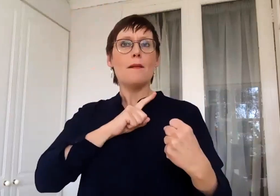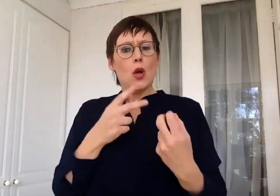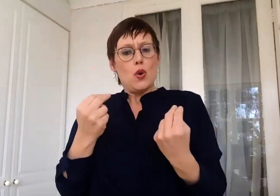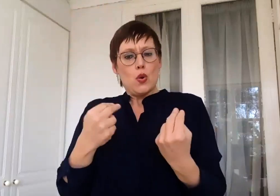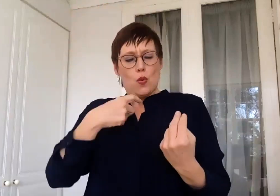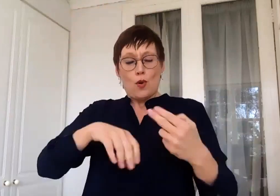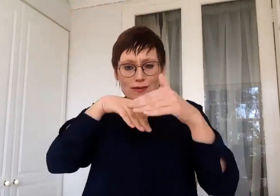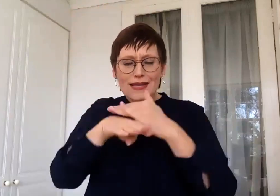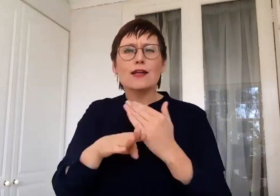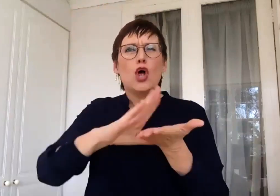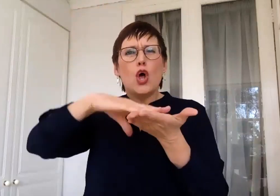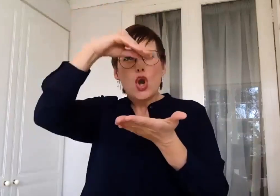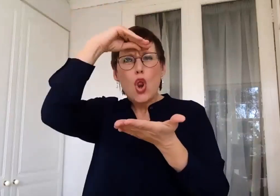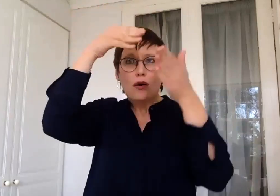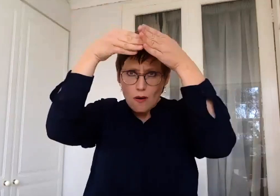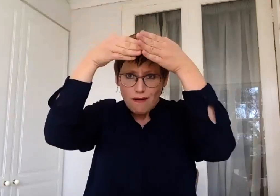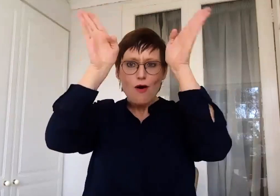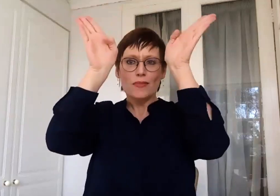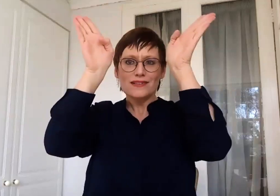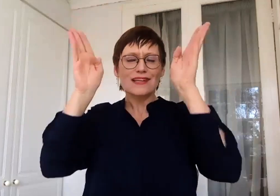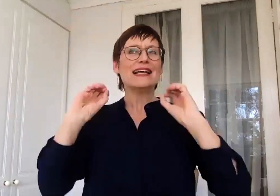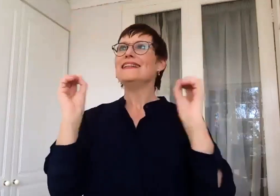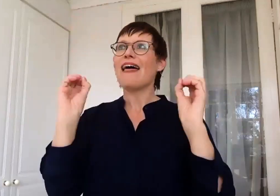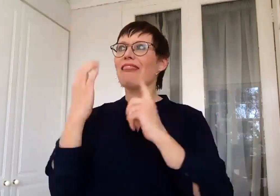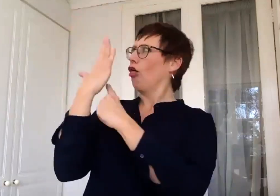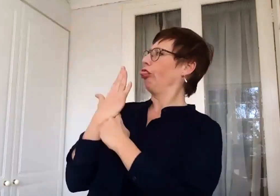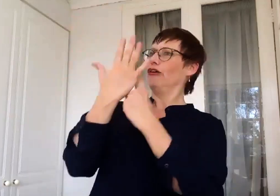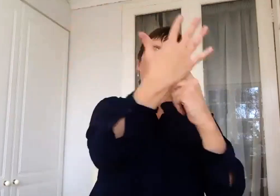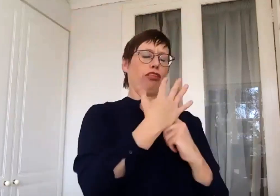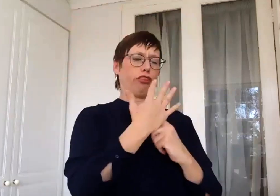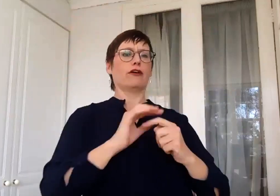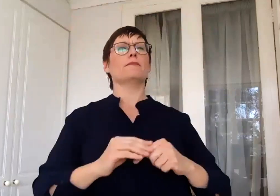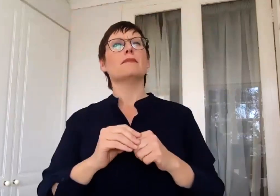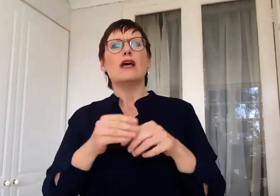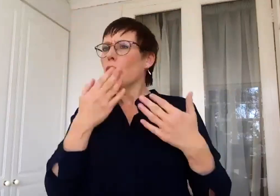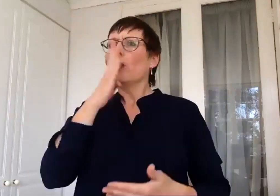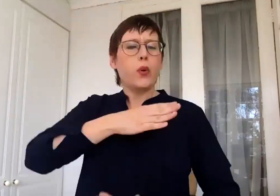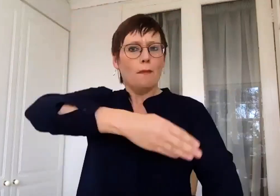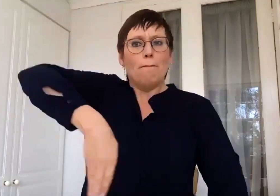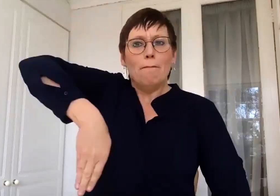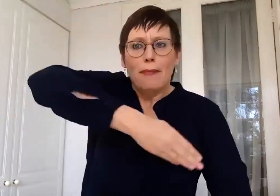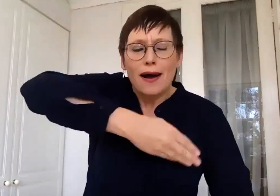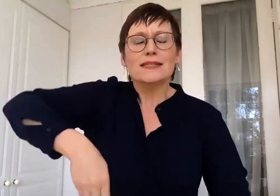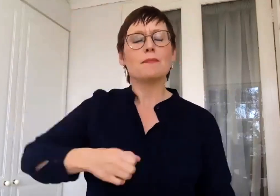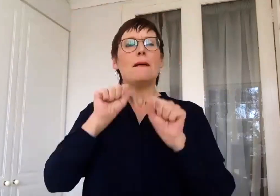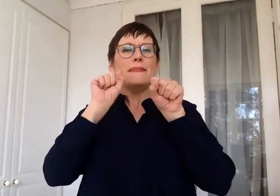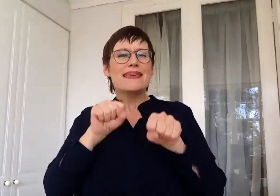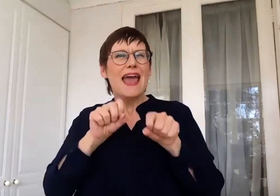and in terms of just coming in and being able to see the gaps and serve and support where it has been needed, as opposed to,